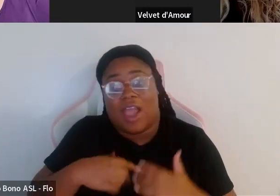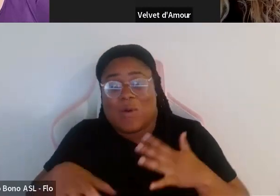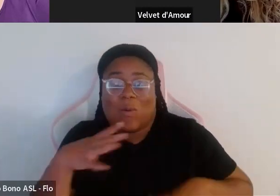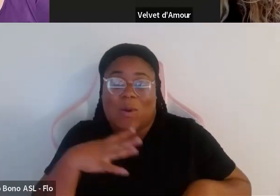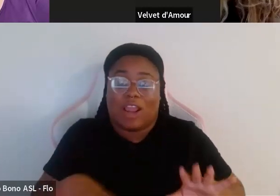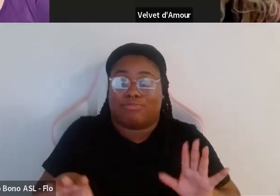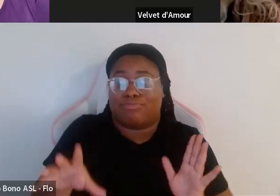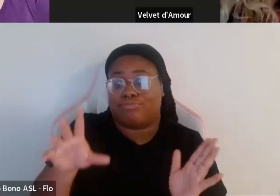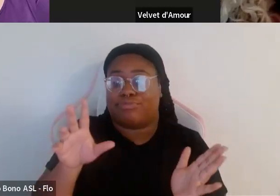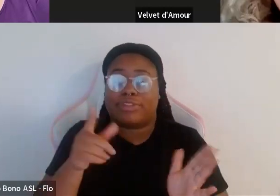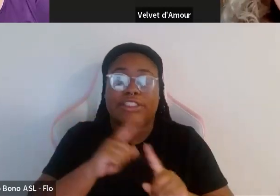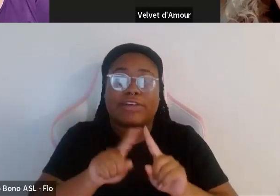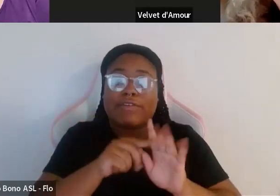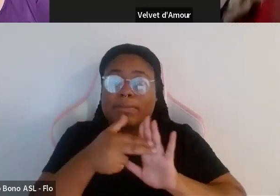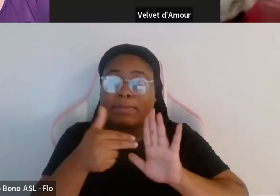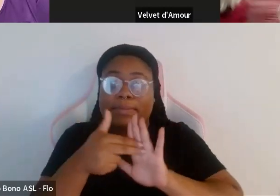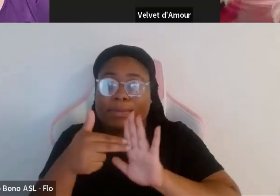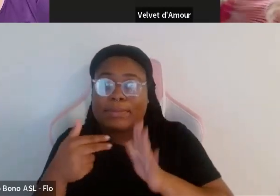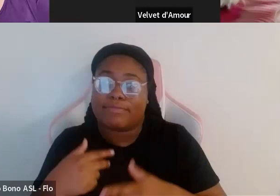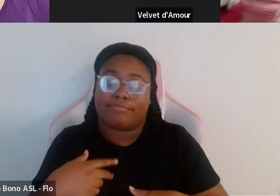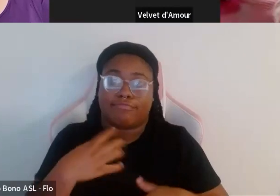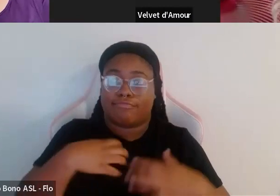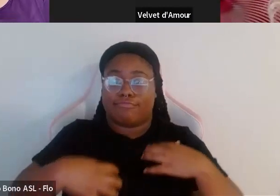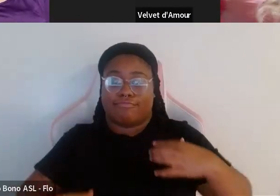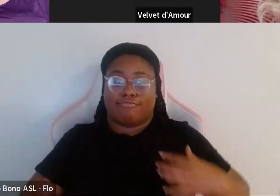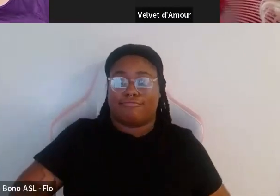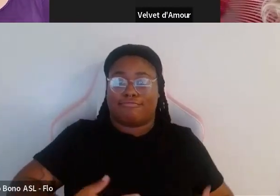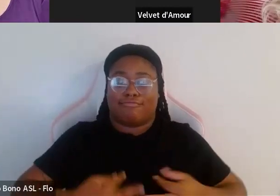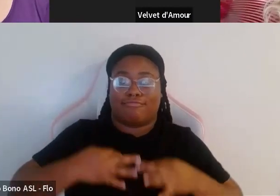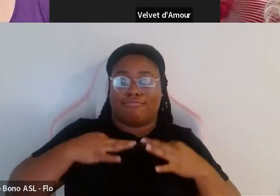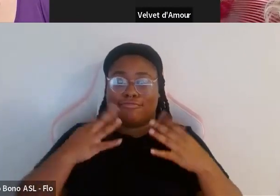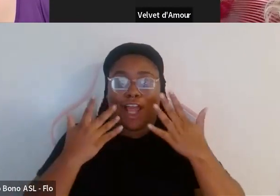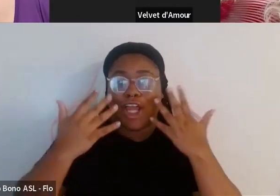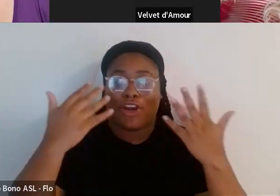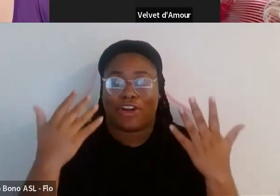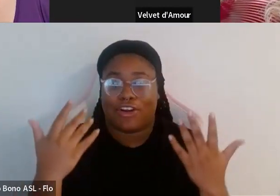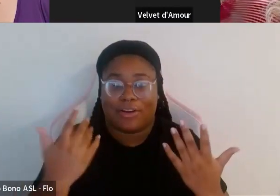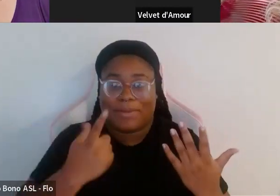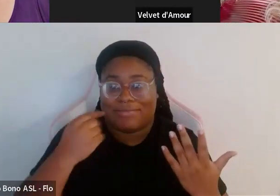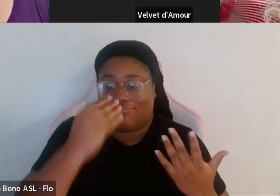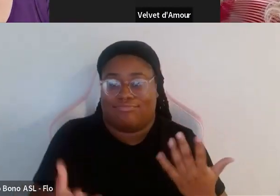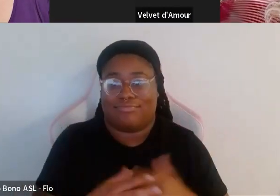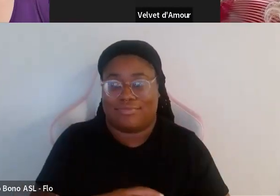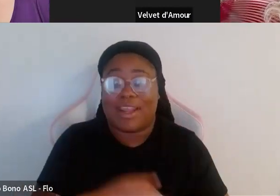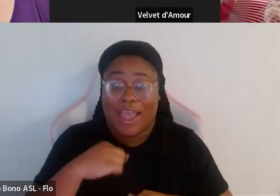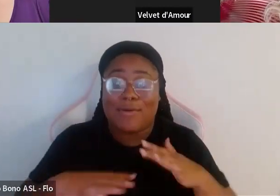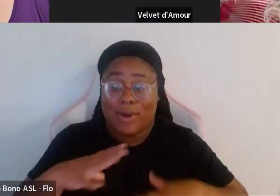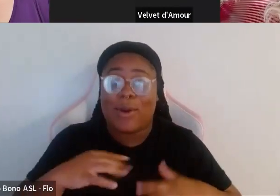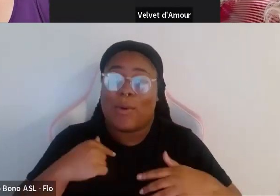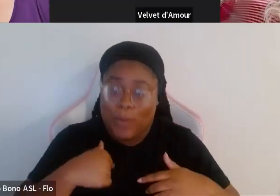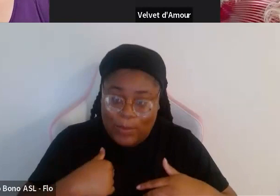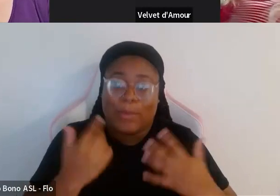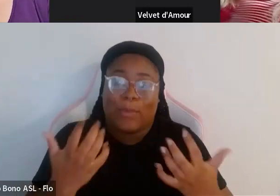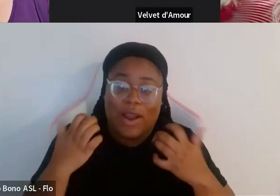prints i wear all kinds of stuff color because i'm i just don't care i'm like i'm gonna wear what i want